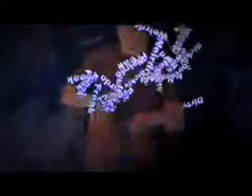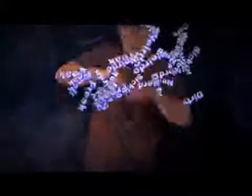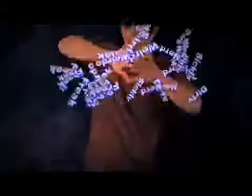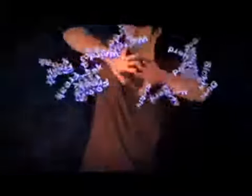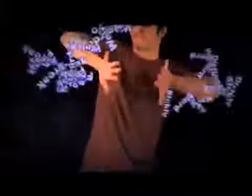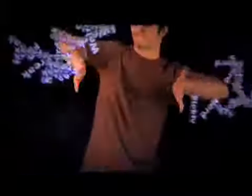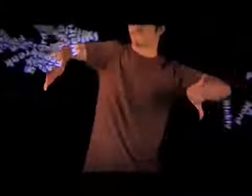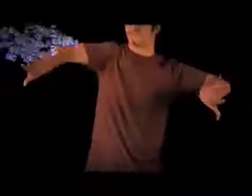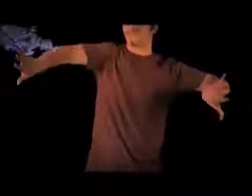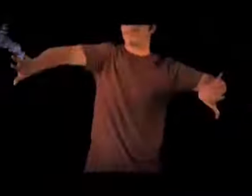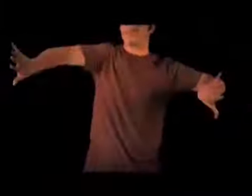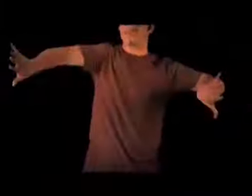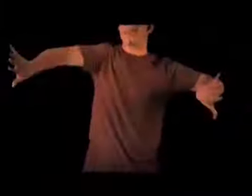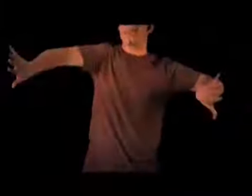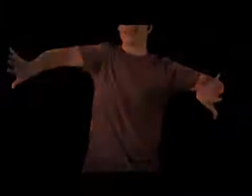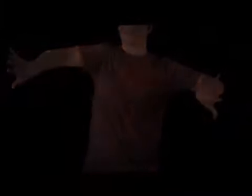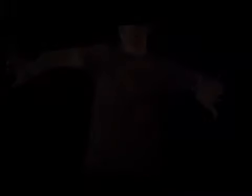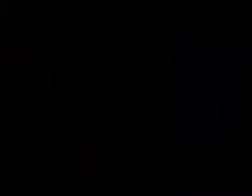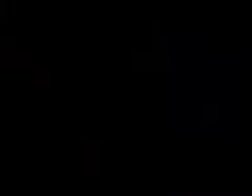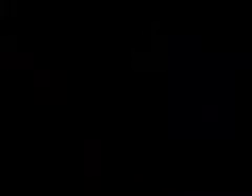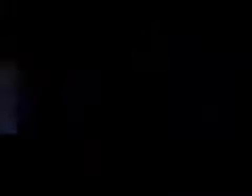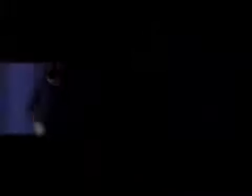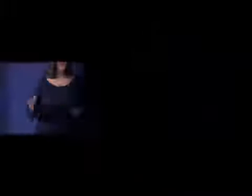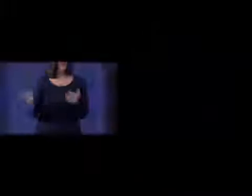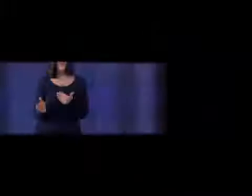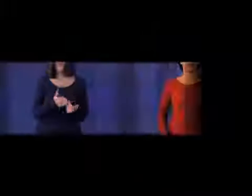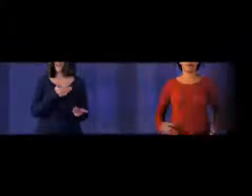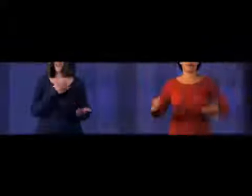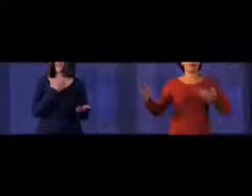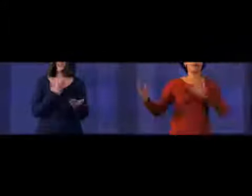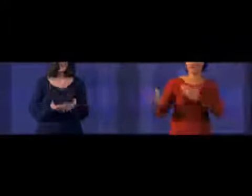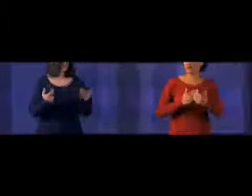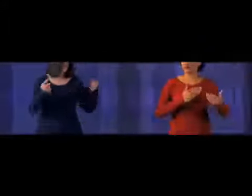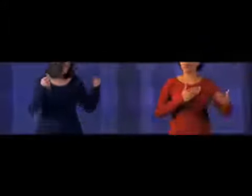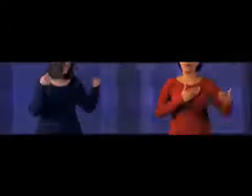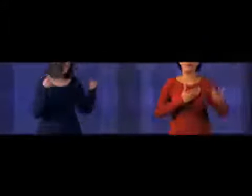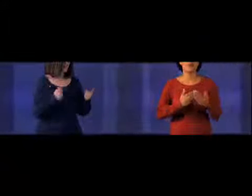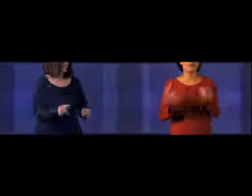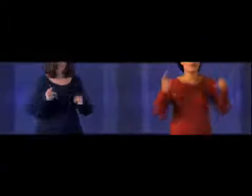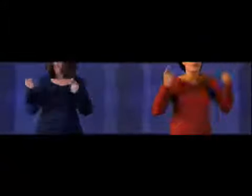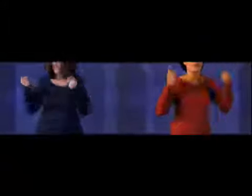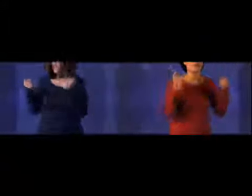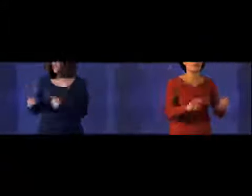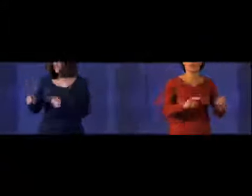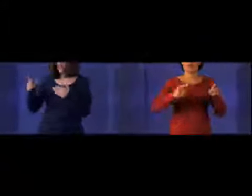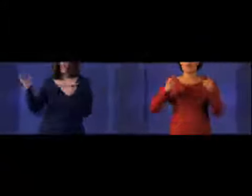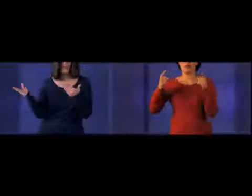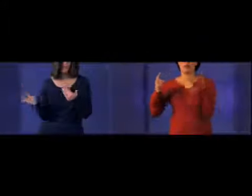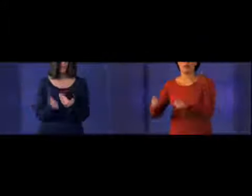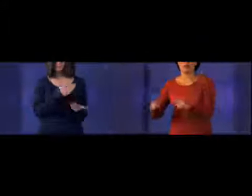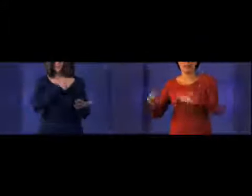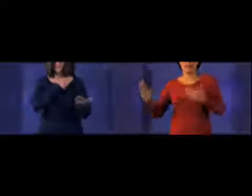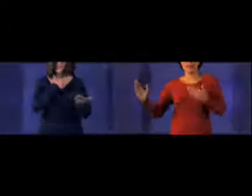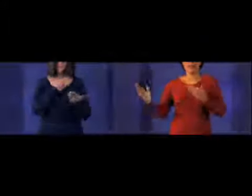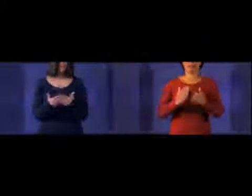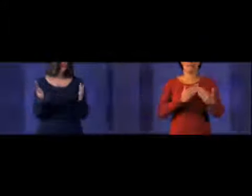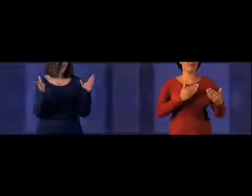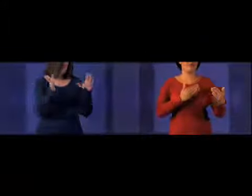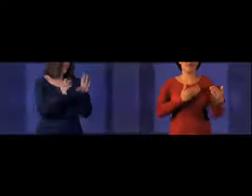Oh, dont you bring me down today. No matter what we try. No matter what we do. No matter